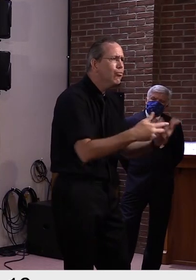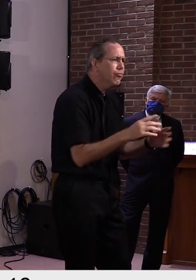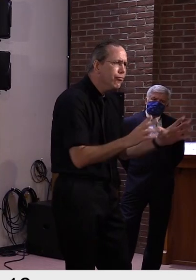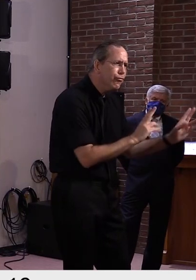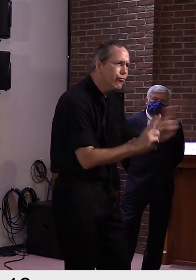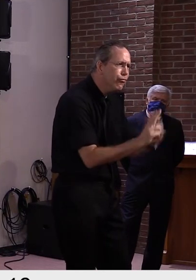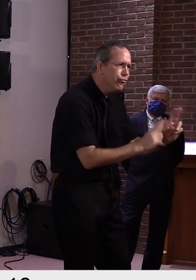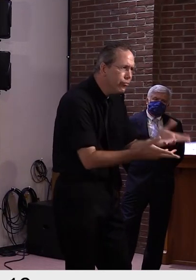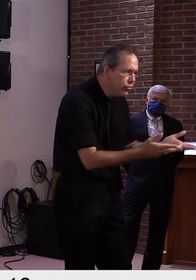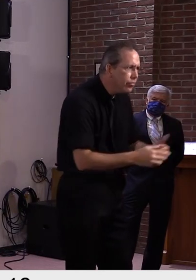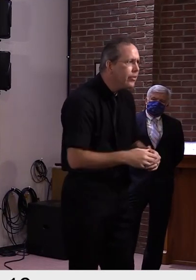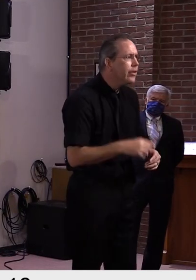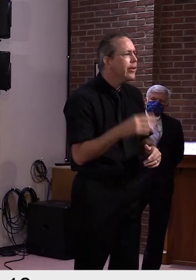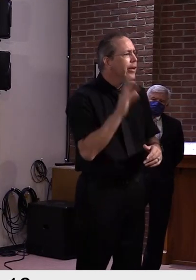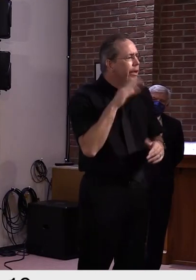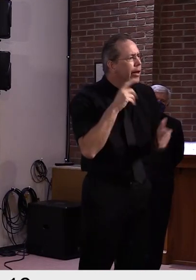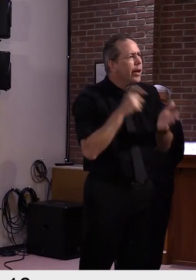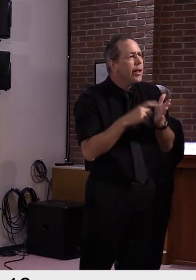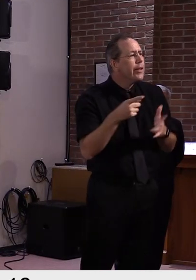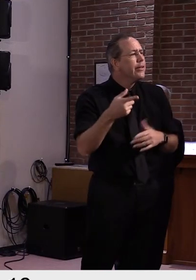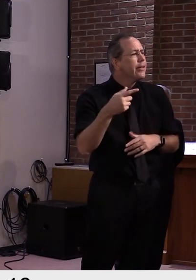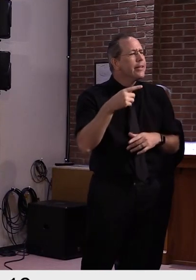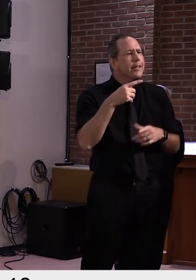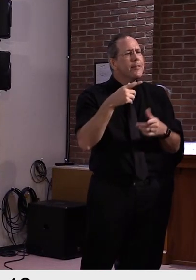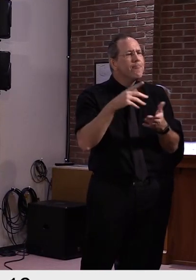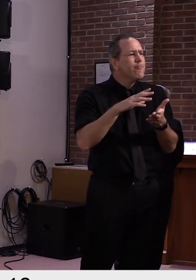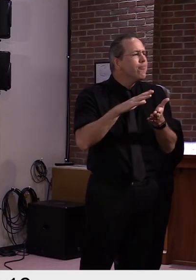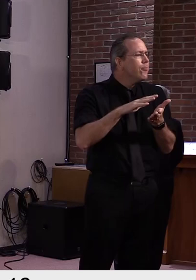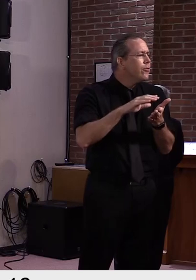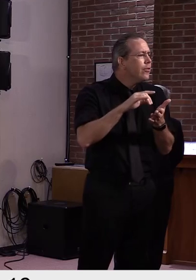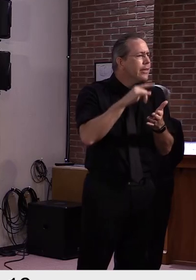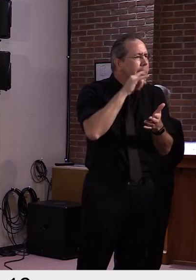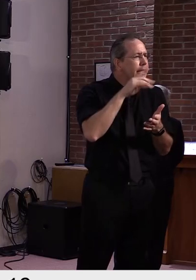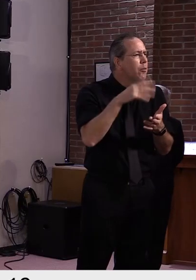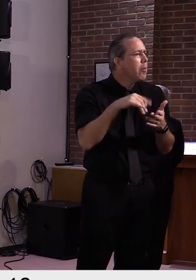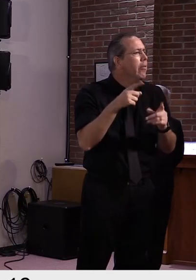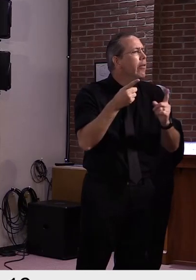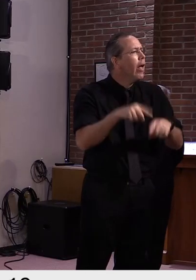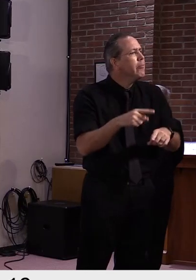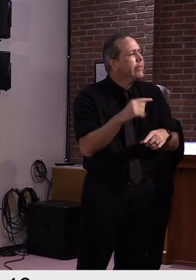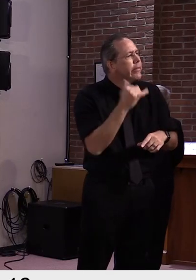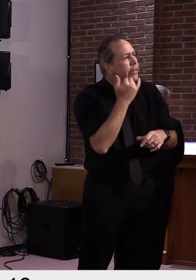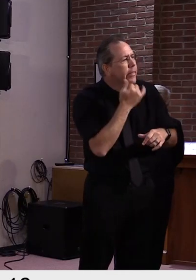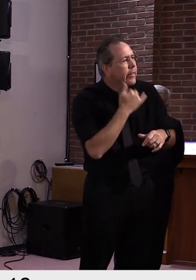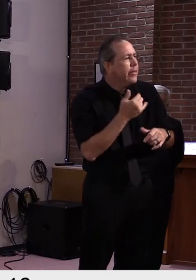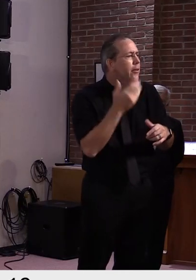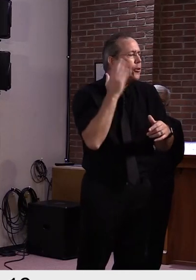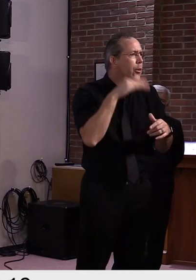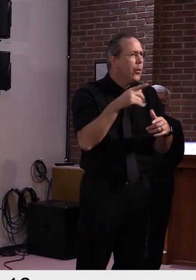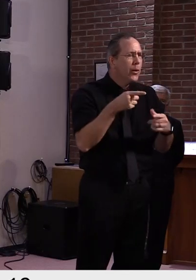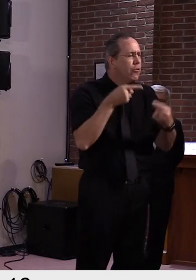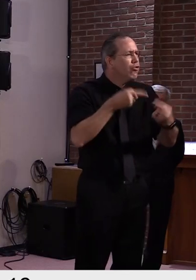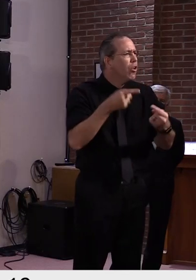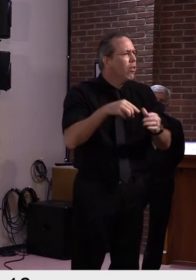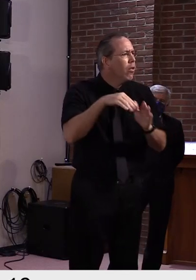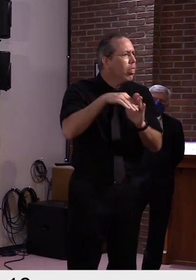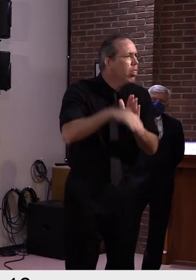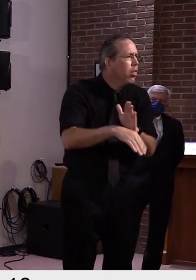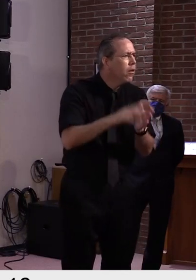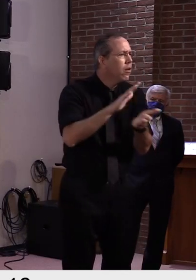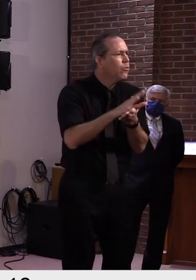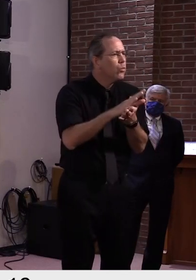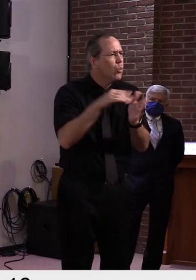cracks and we'll see the ramifications of this inaction, uh, in years to come if we don't take the steps now. So, uh,